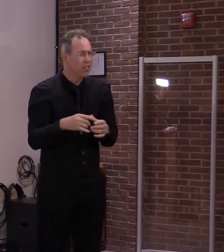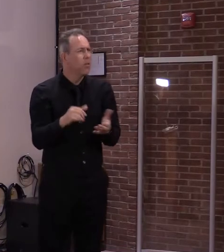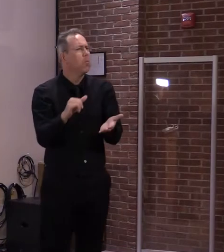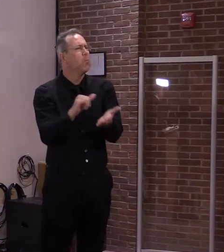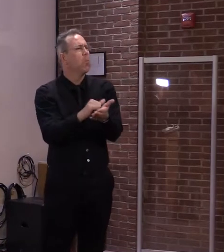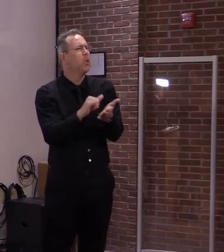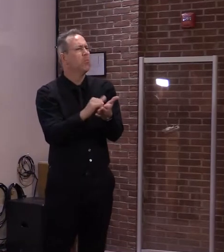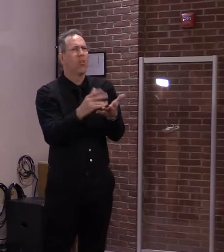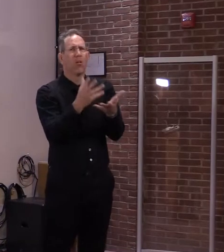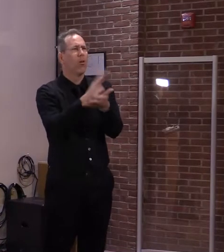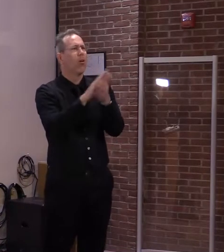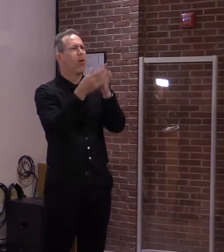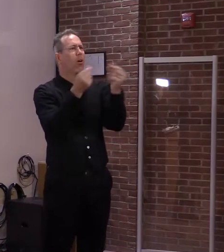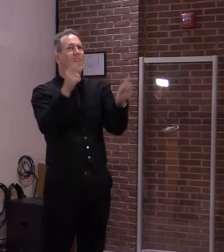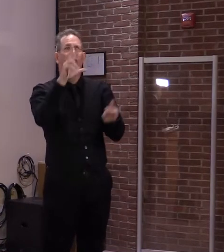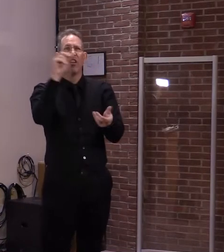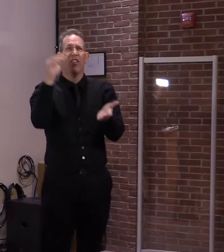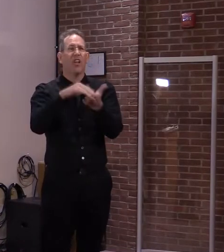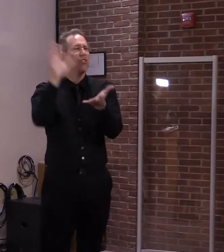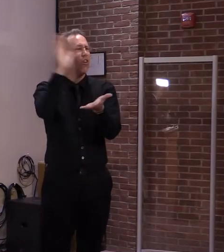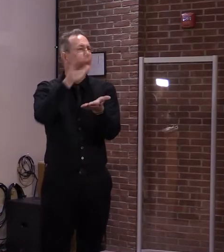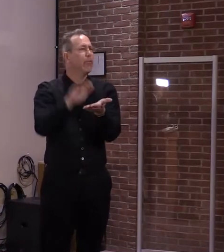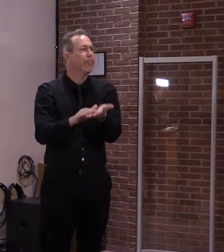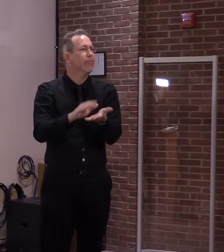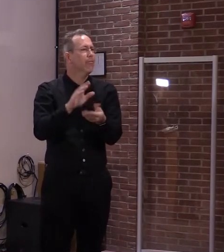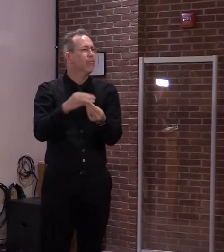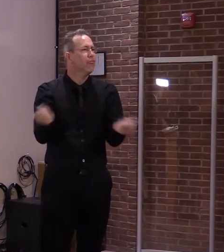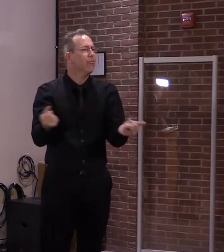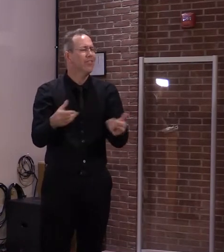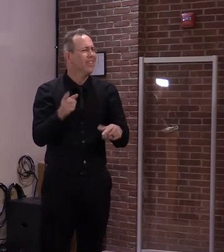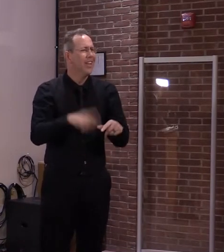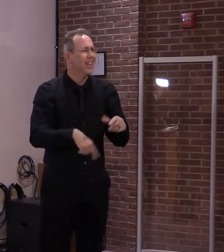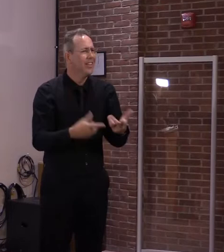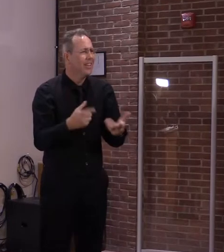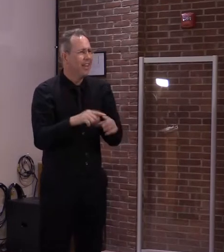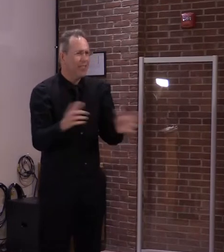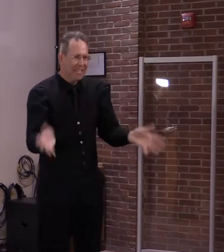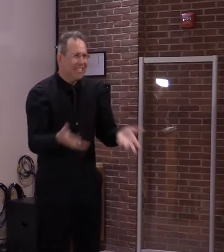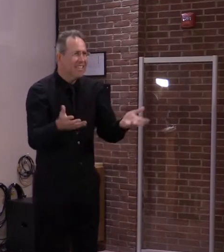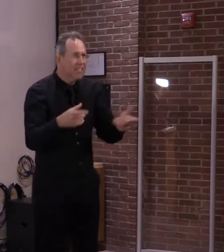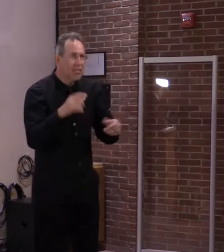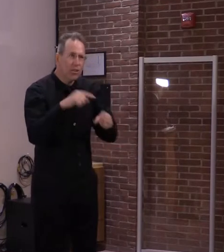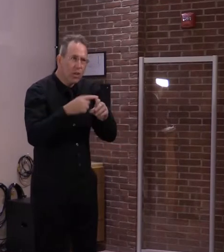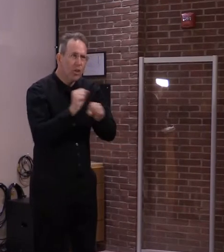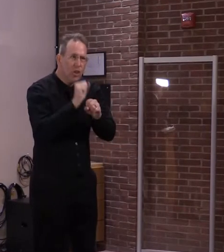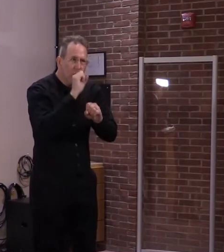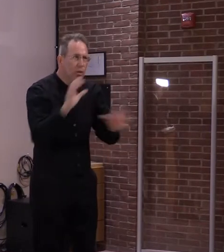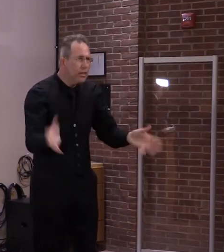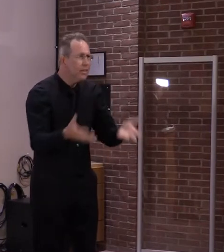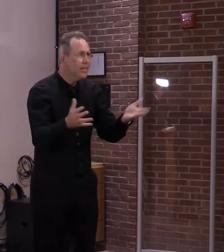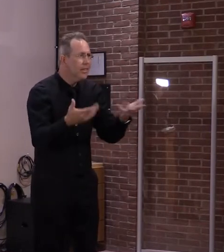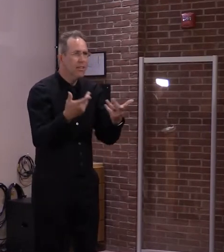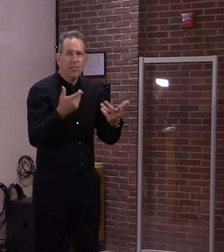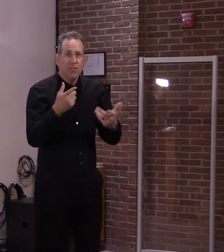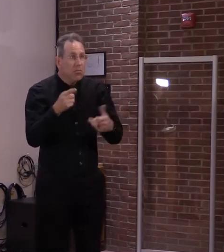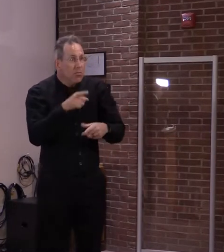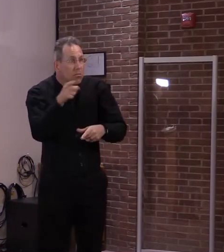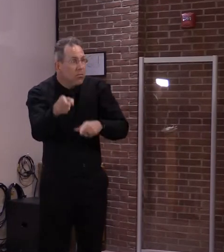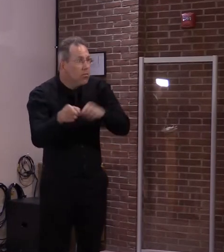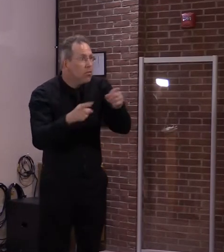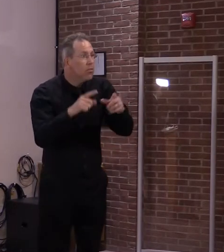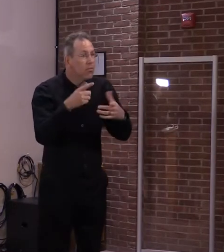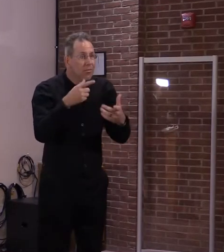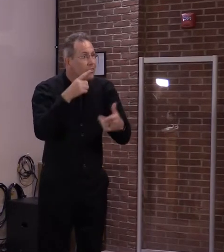they have to take care of, and they haven't been able to put them, they're not in school because of remote learning. So